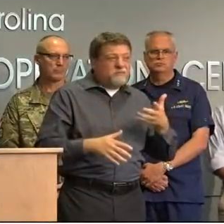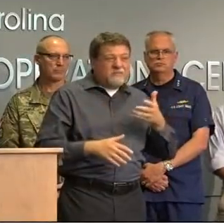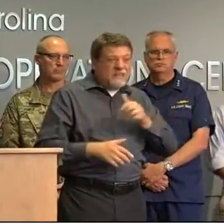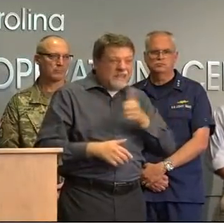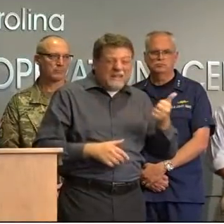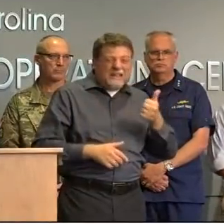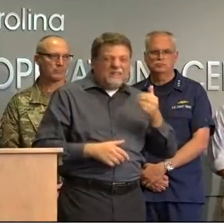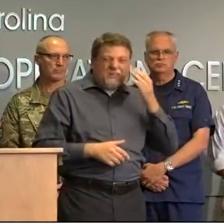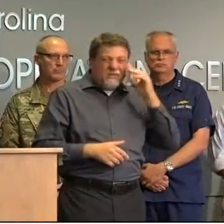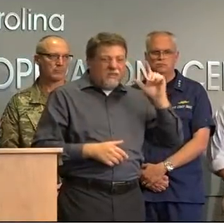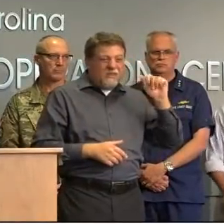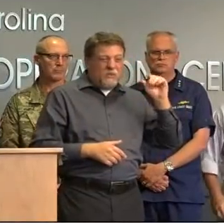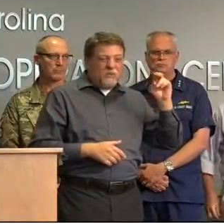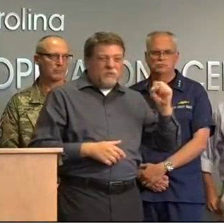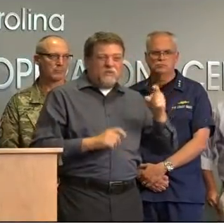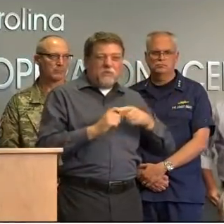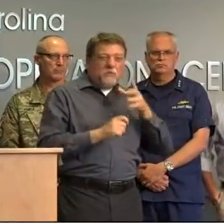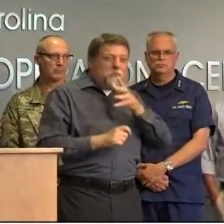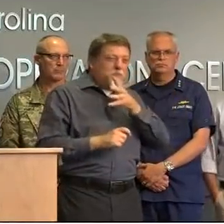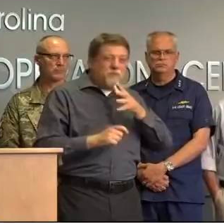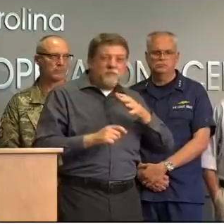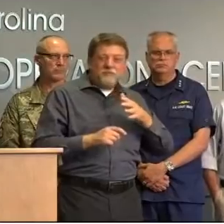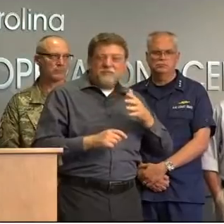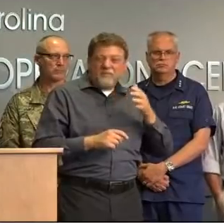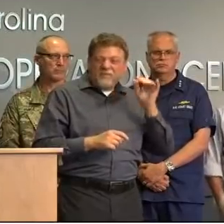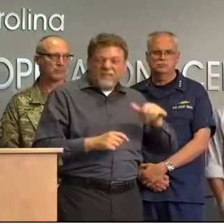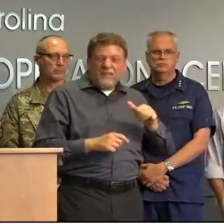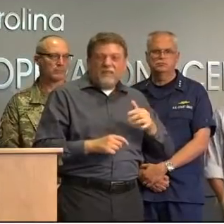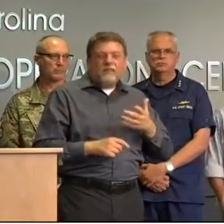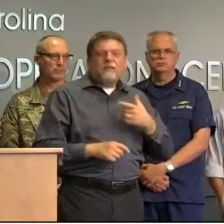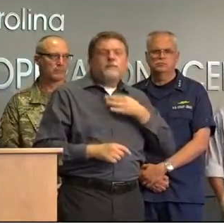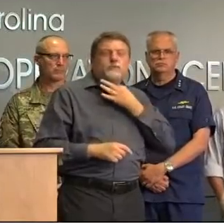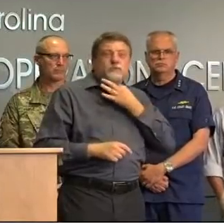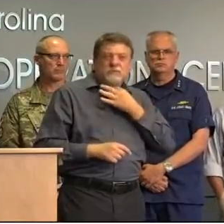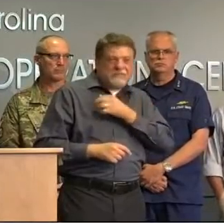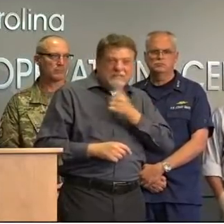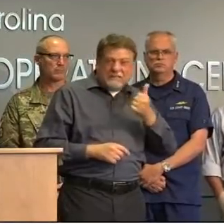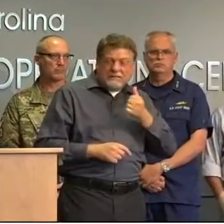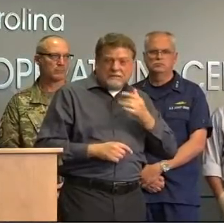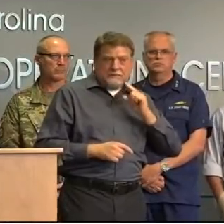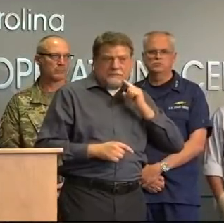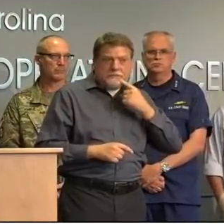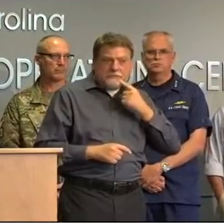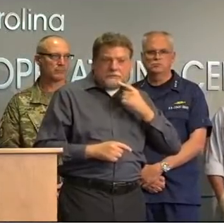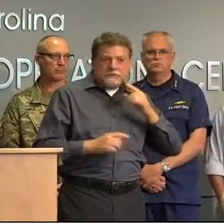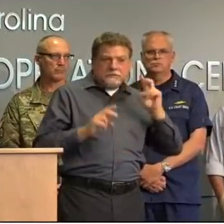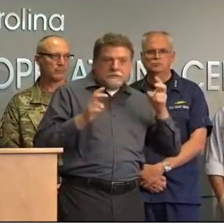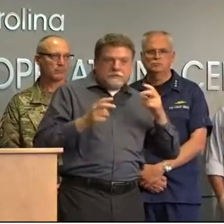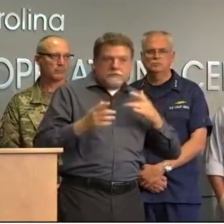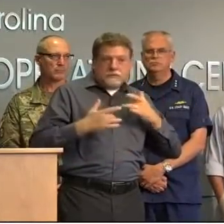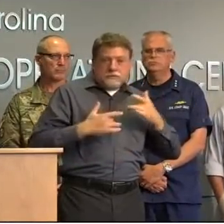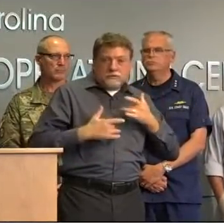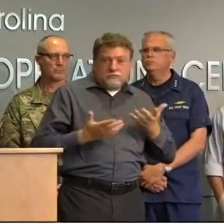concerns uh uh concrete concerns of what's happening out there related to that